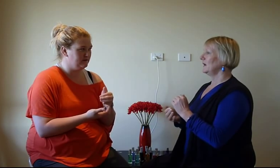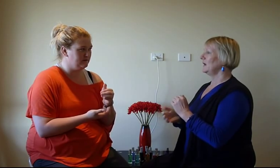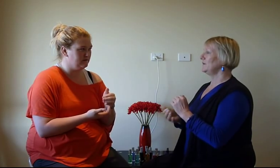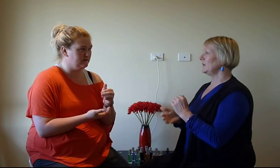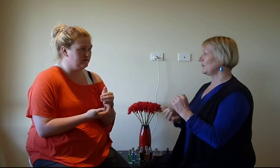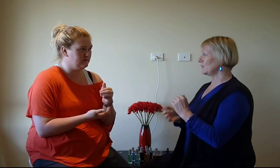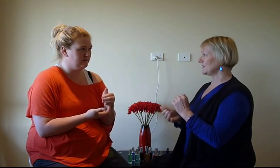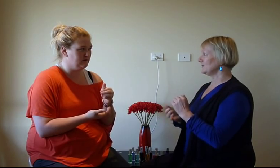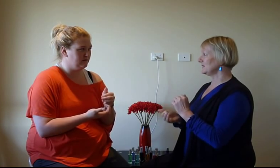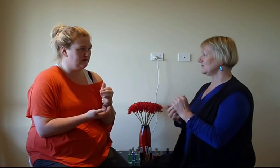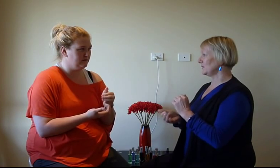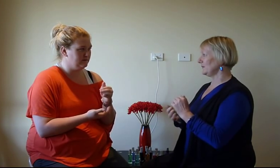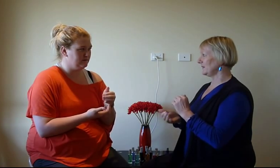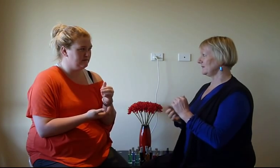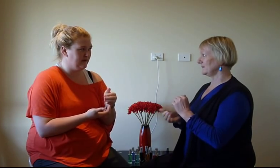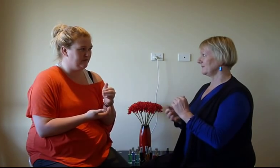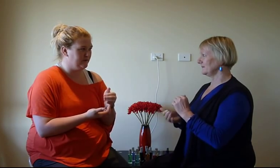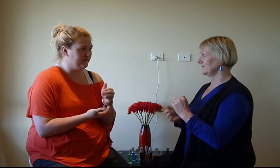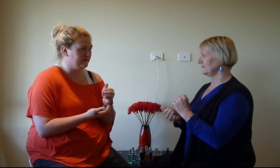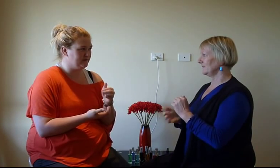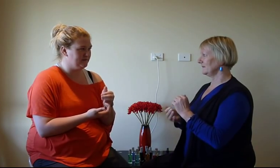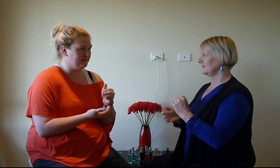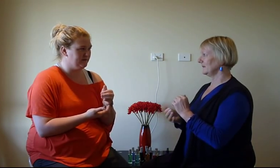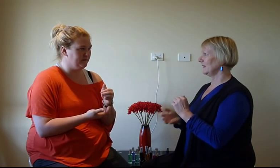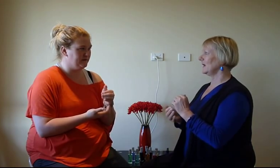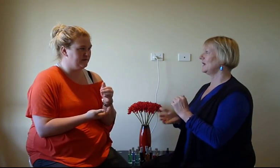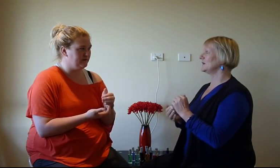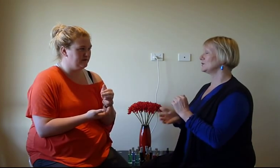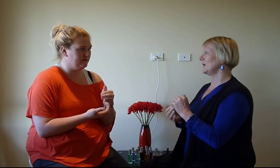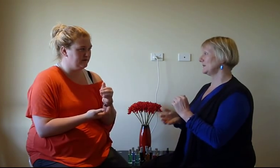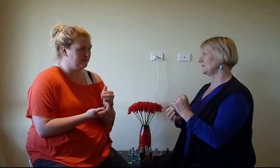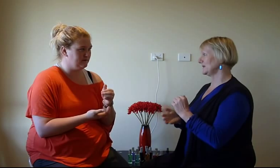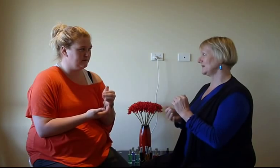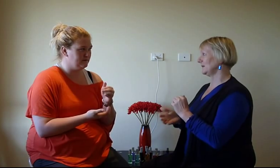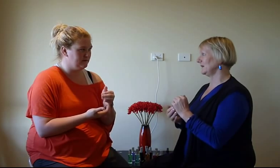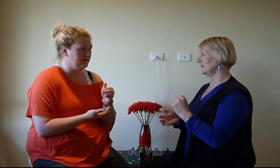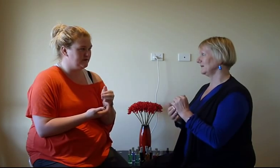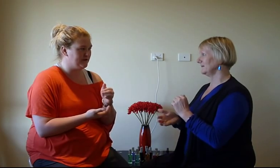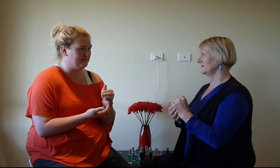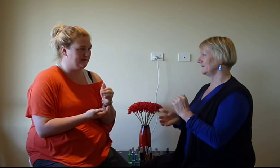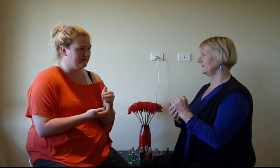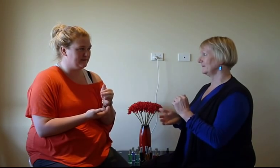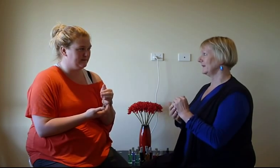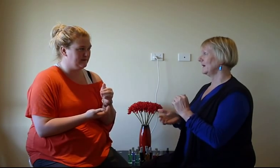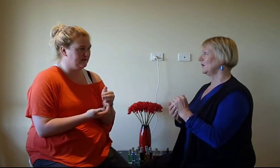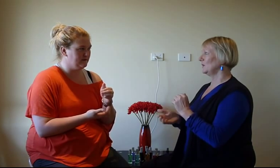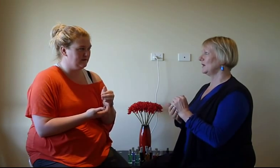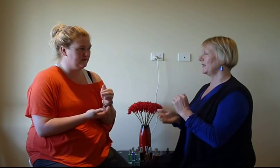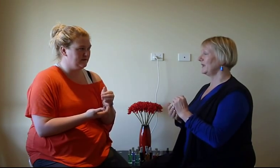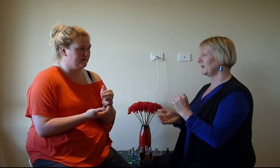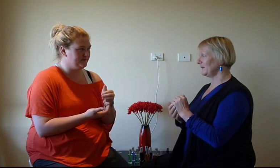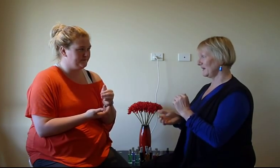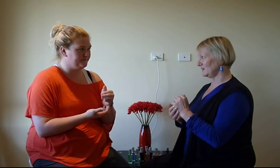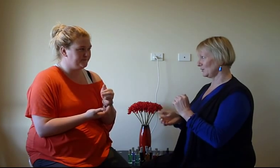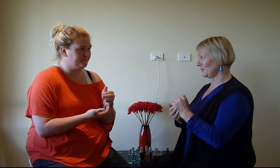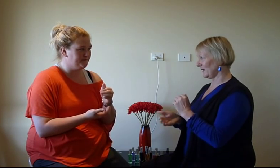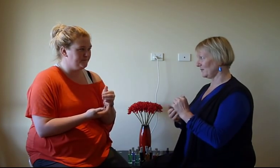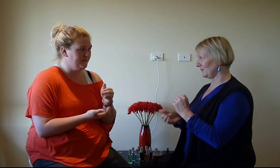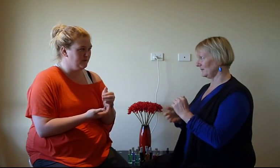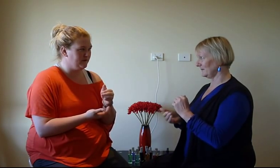Even though I've got some disappointment. Even though I've got some disappointment. And it's trapped in my stomach. It's trapped in my stomach. When I think of these two people. When I